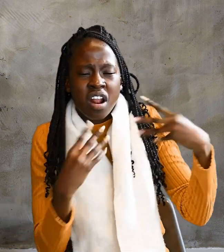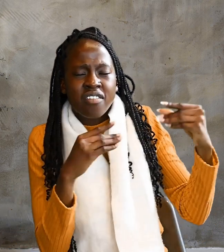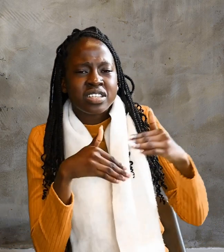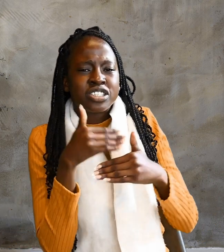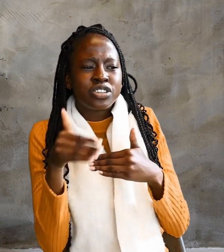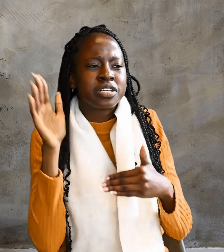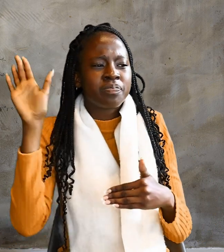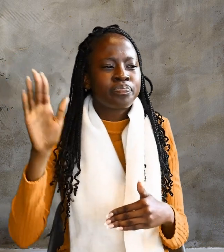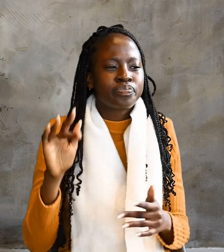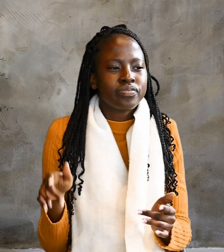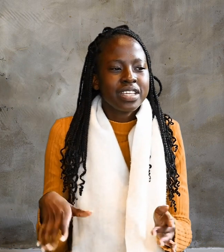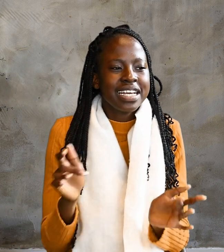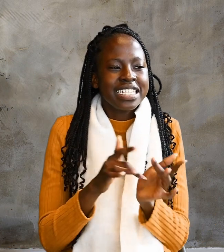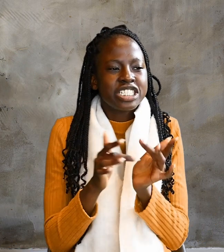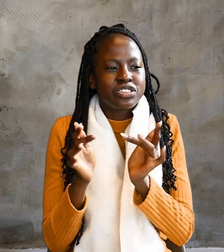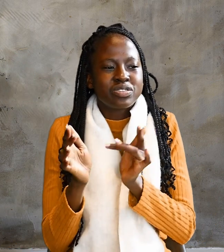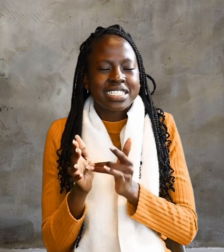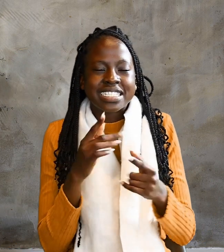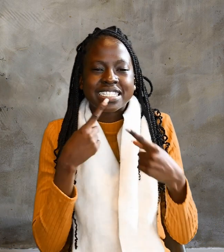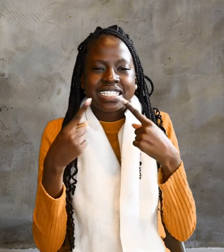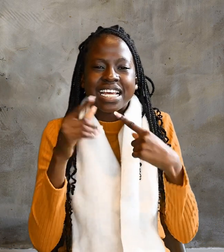Jesus predicts his death.